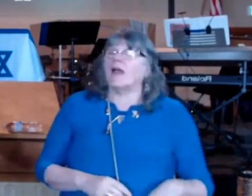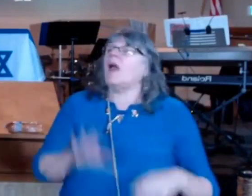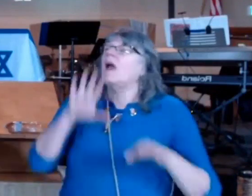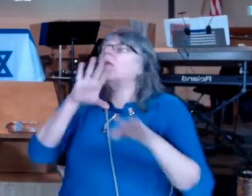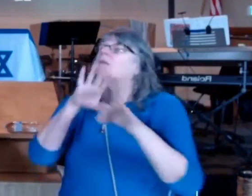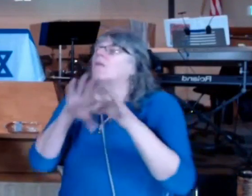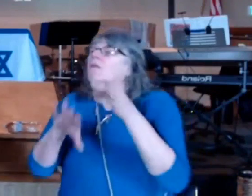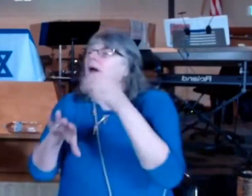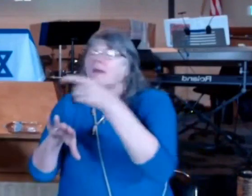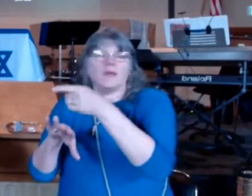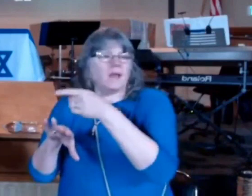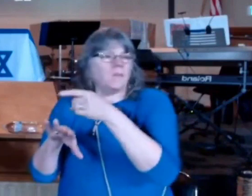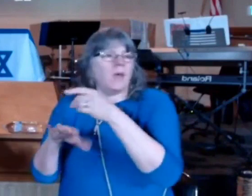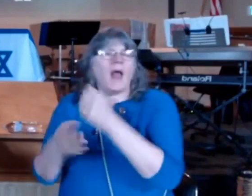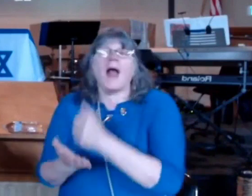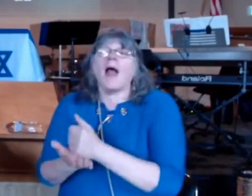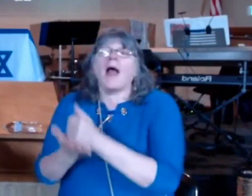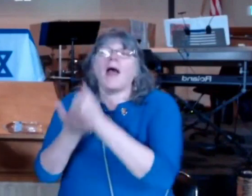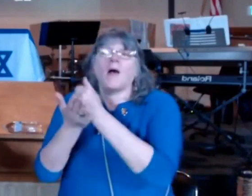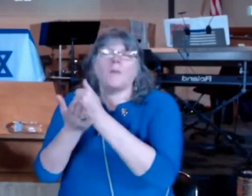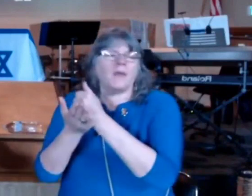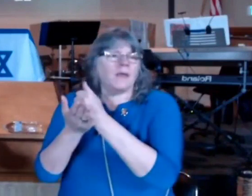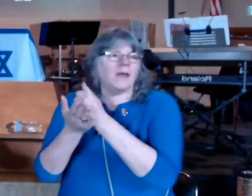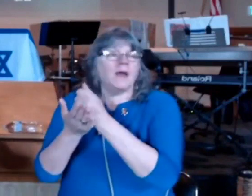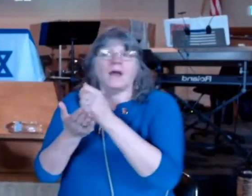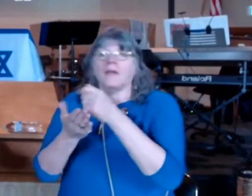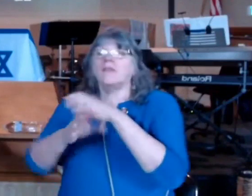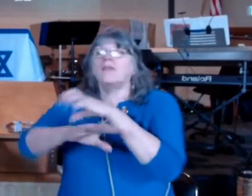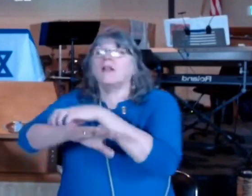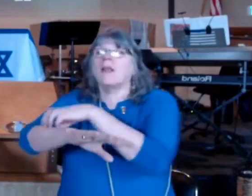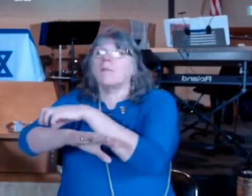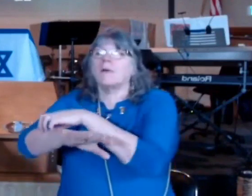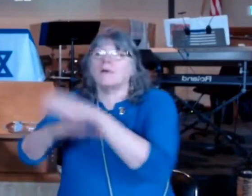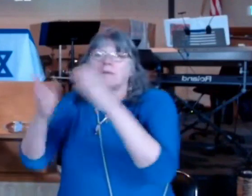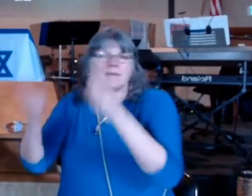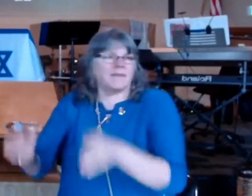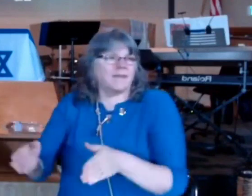bandaging the lepers by the gates of the city of Rome